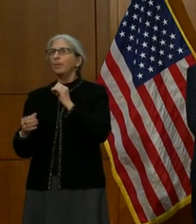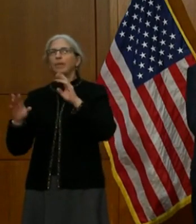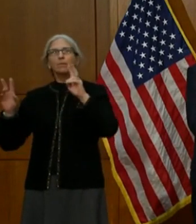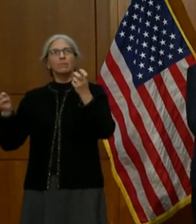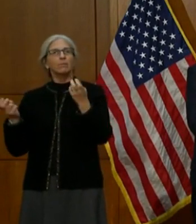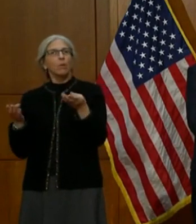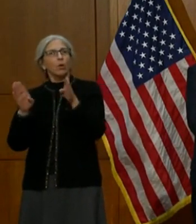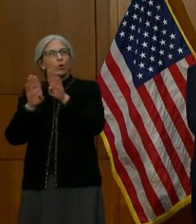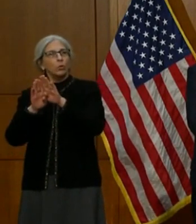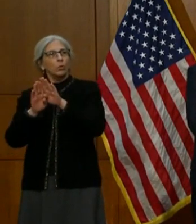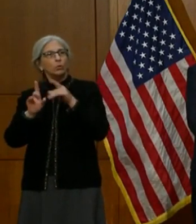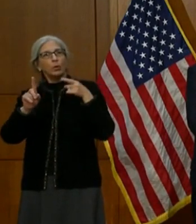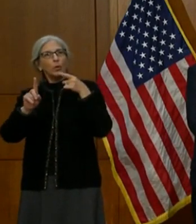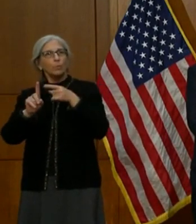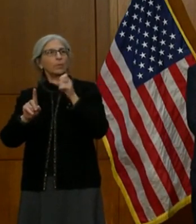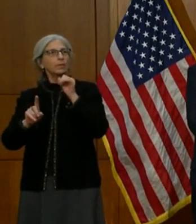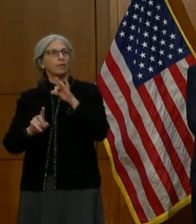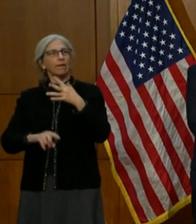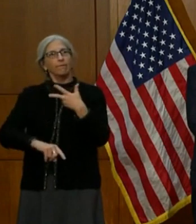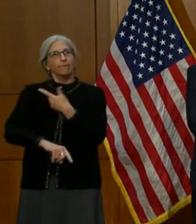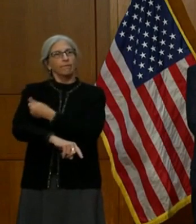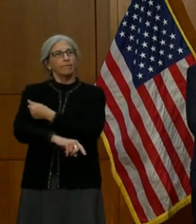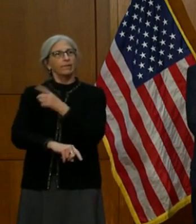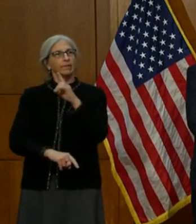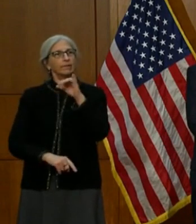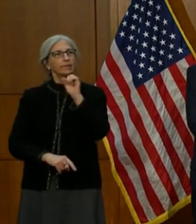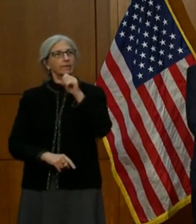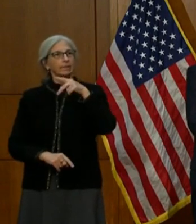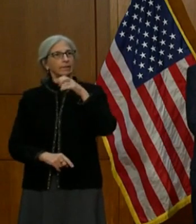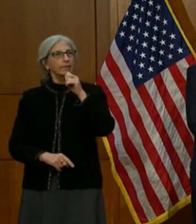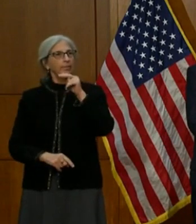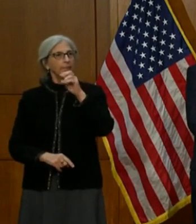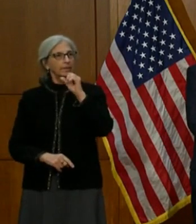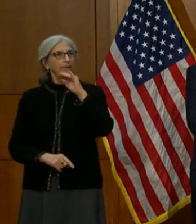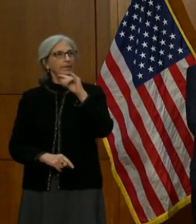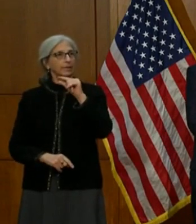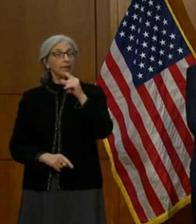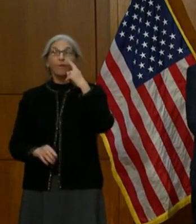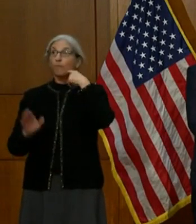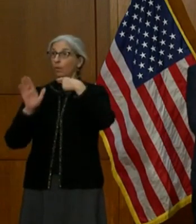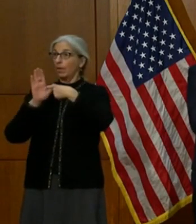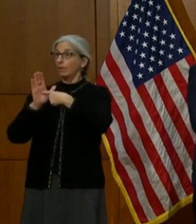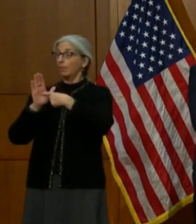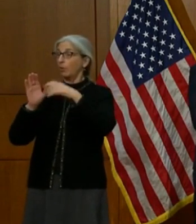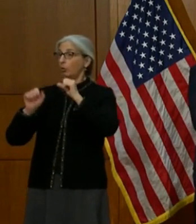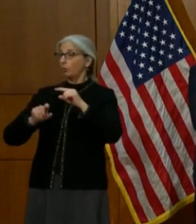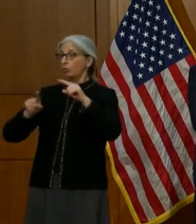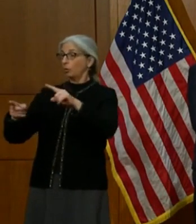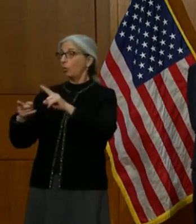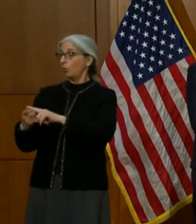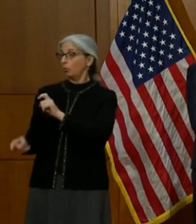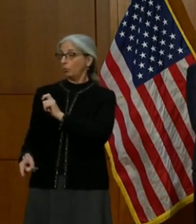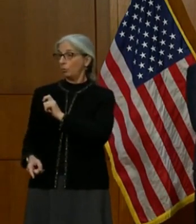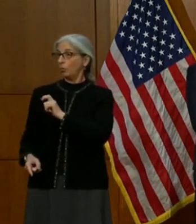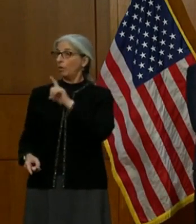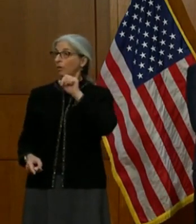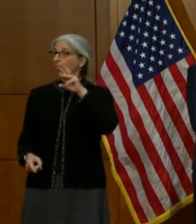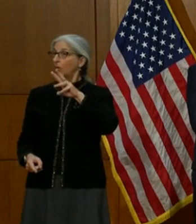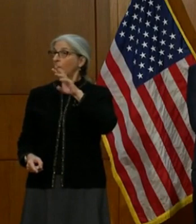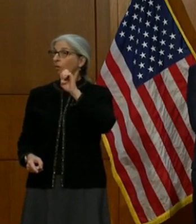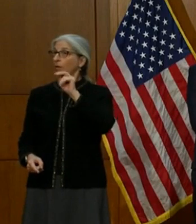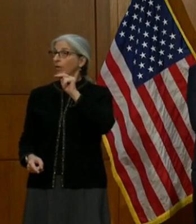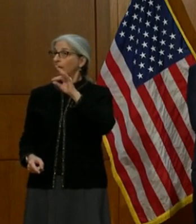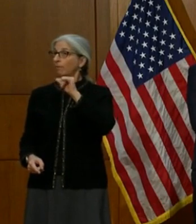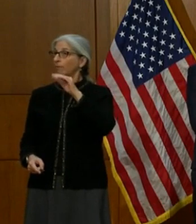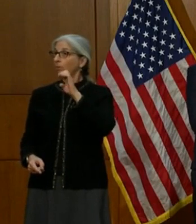dispensing, so you can go to where the law, you can go to the law enforcement agency and do a